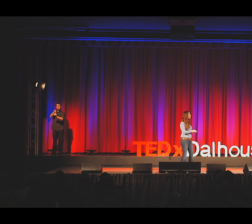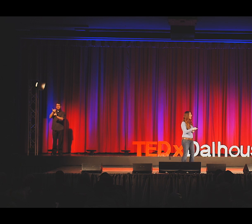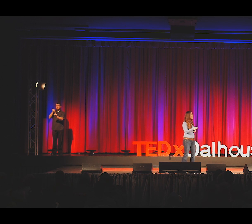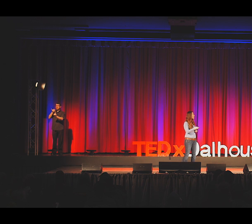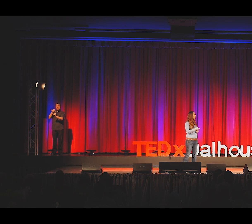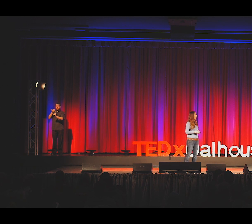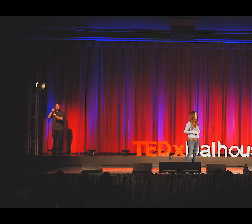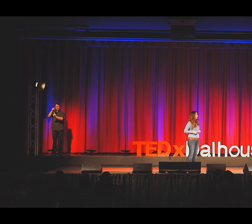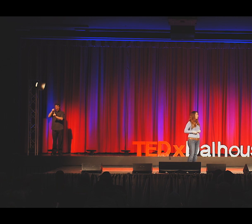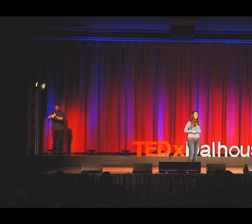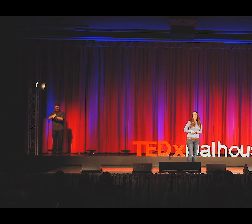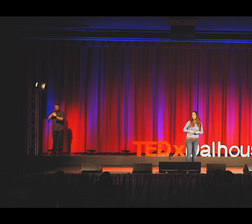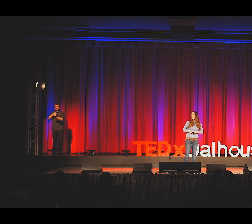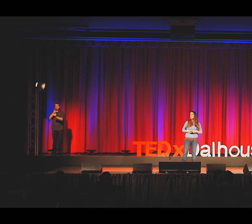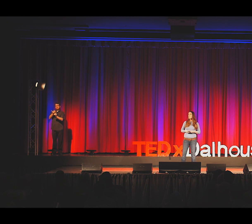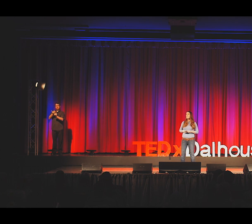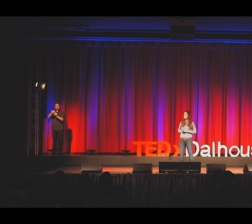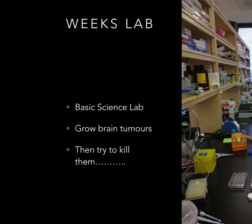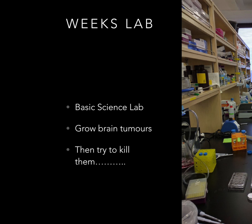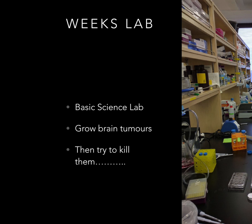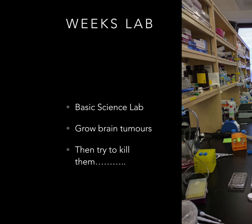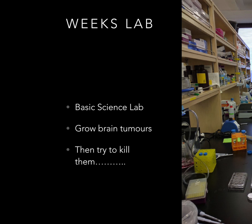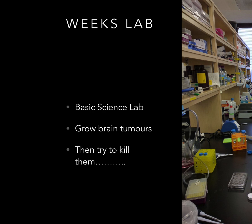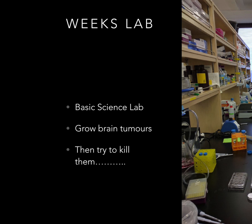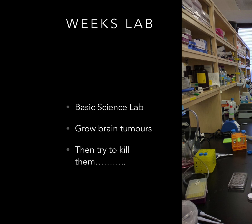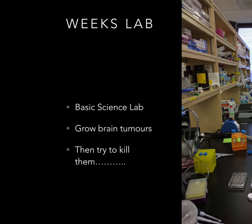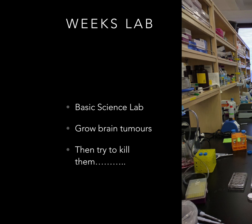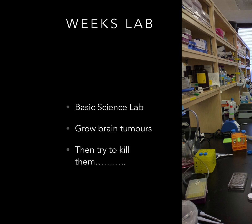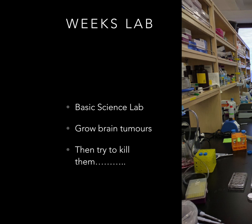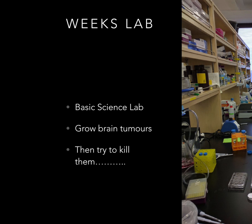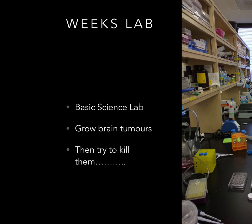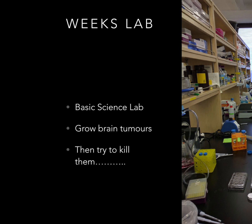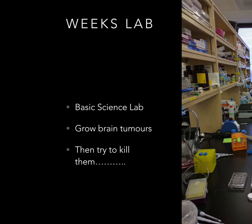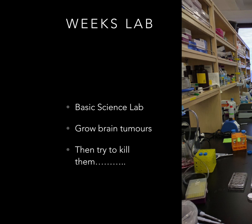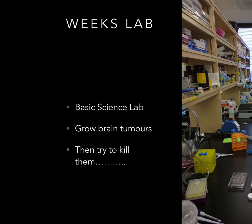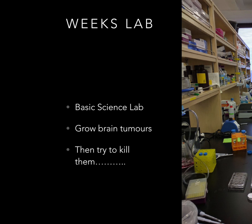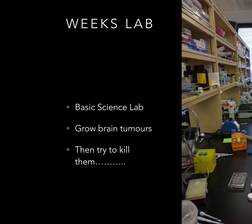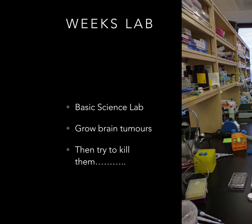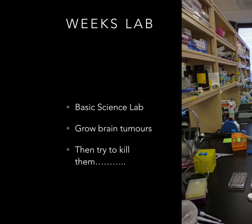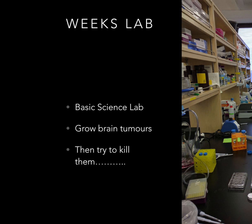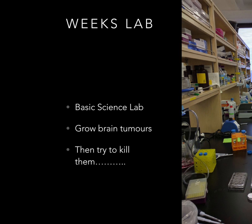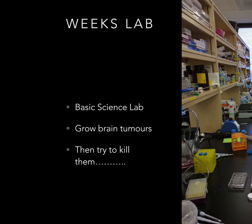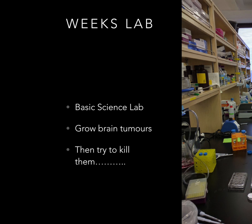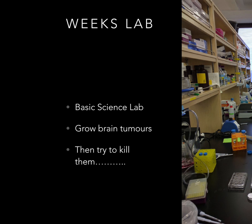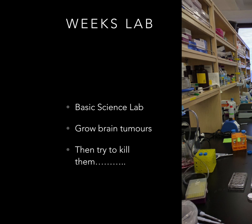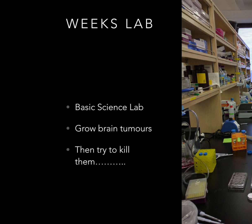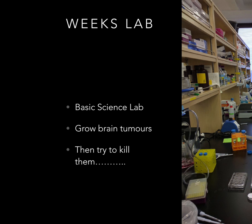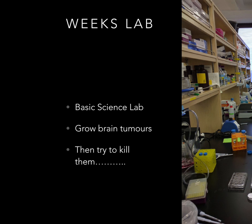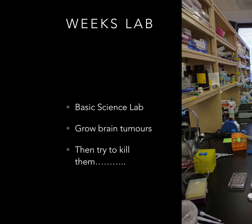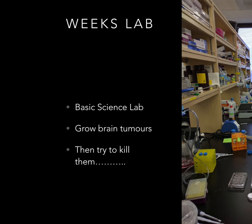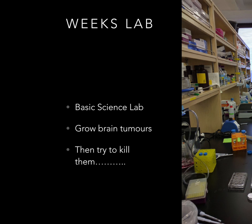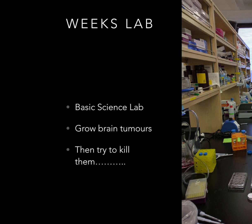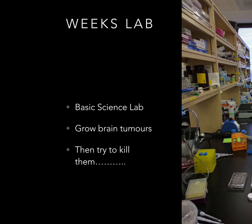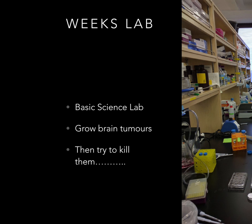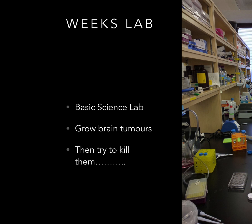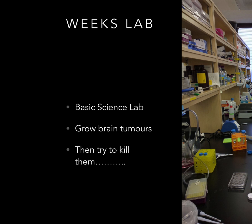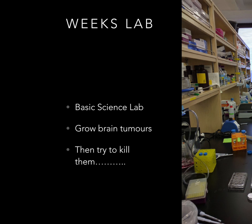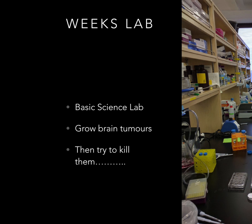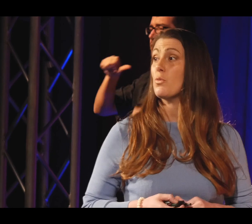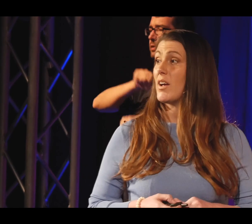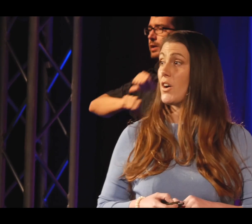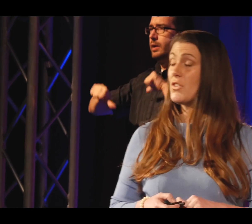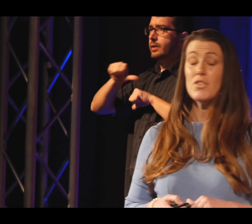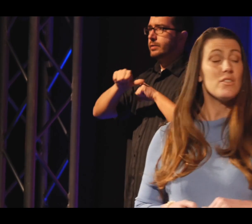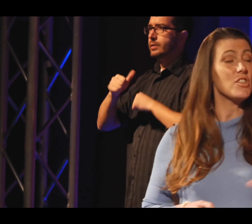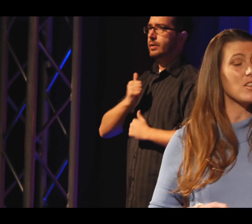And so that's why I work in the lab. So this is my laboratory at Dalhousie. It's a basic science lab. I apologize, because one of my students,